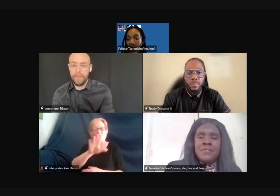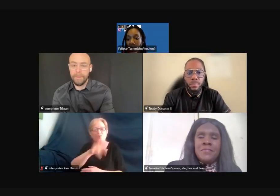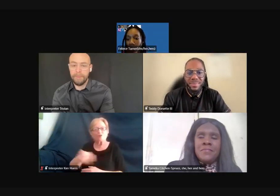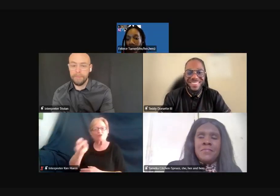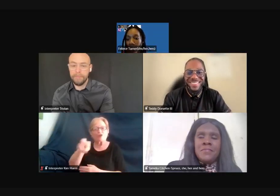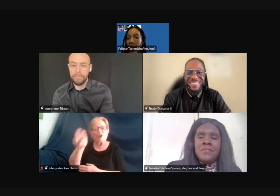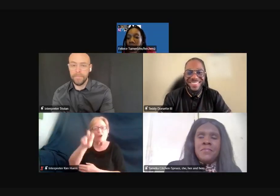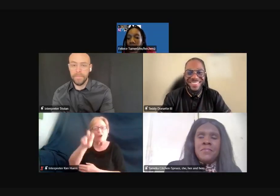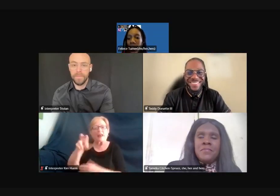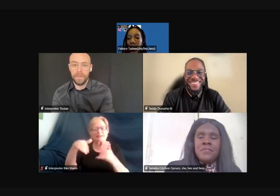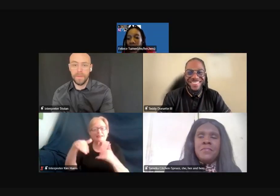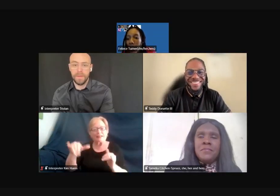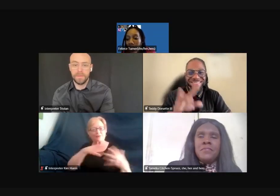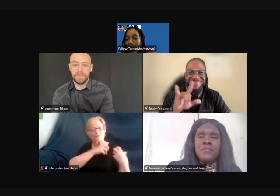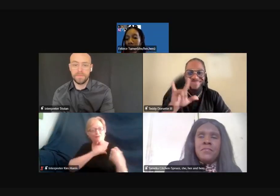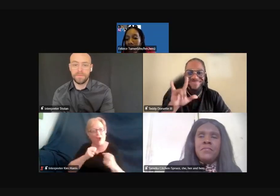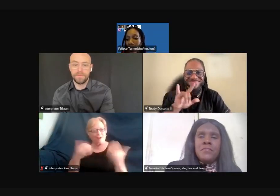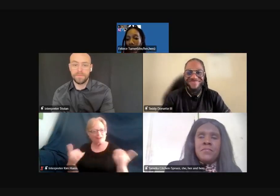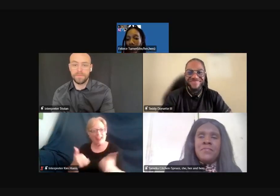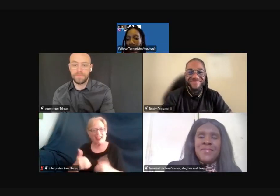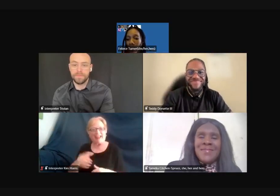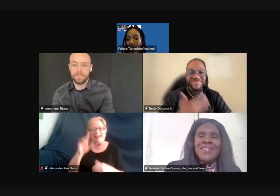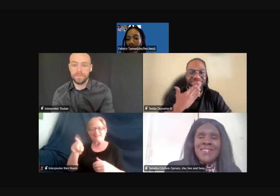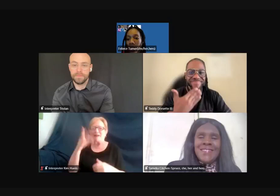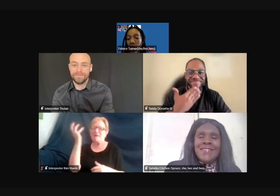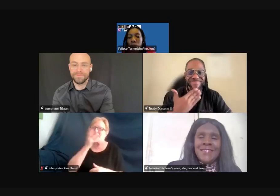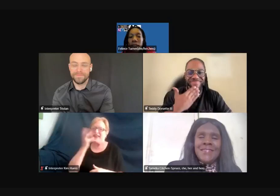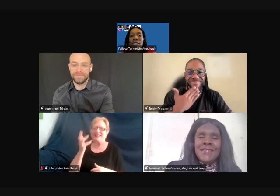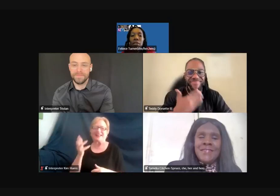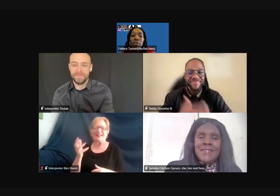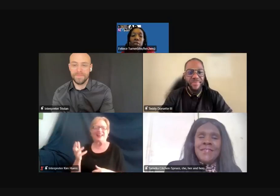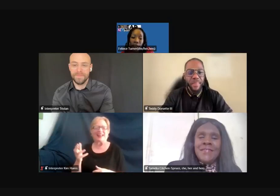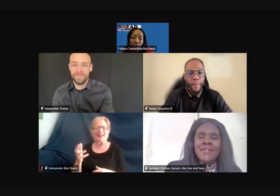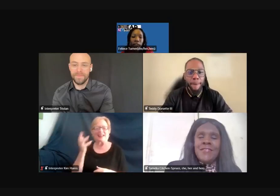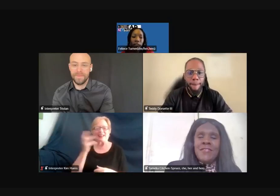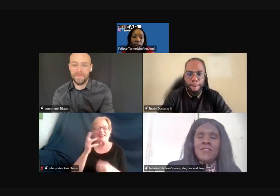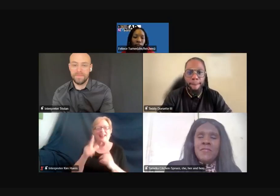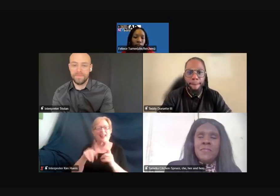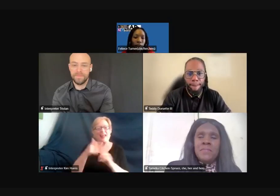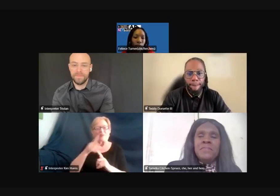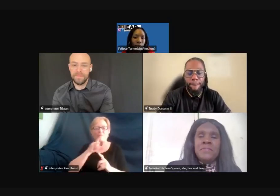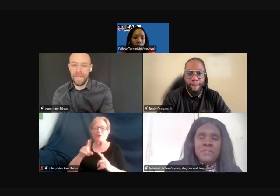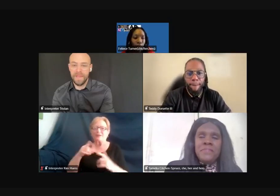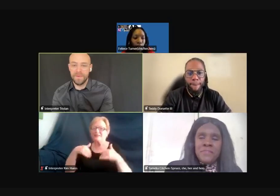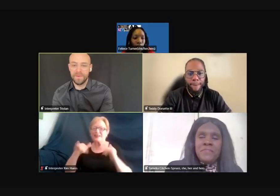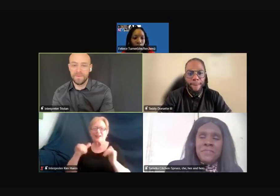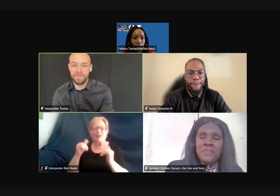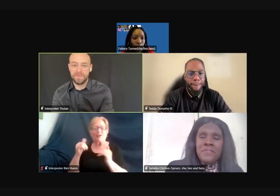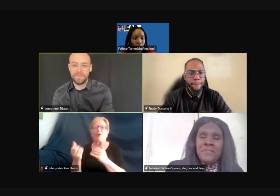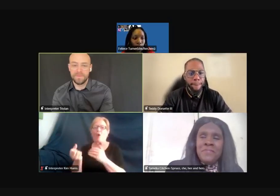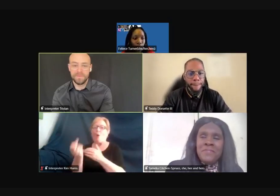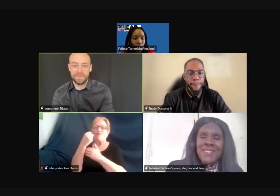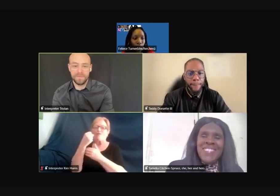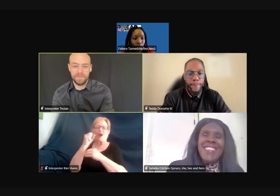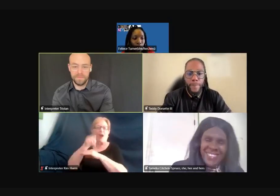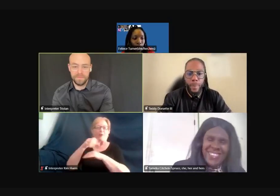and still going strong today. It's amazing how much we have overcome and still fighting. Thank you.